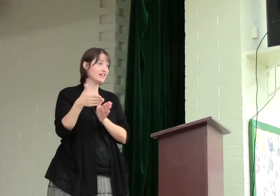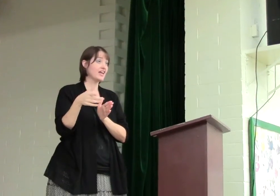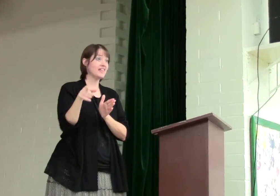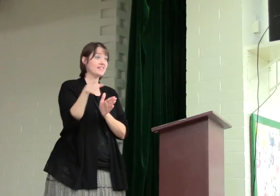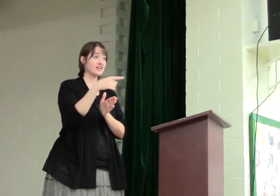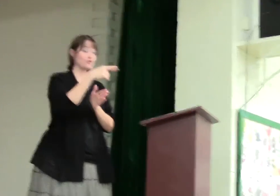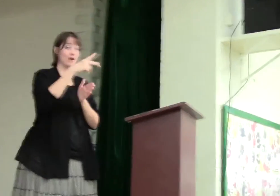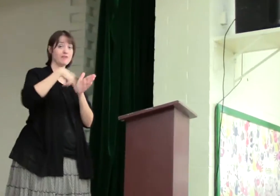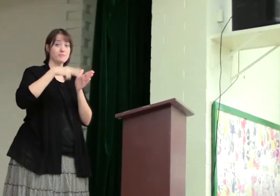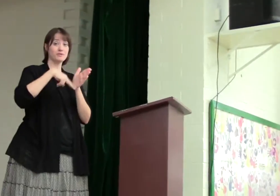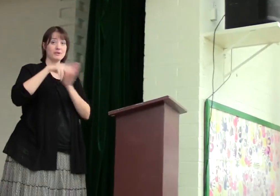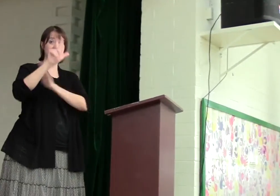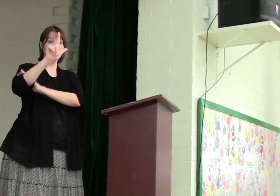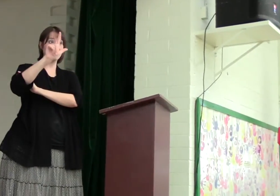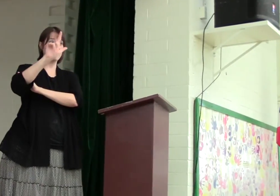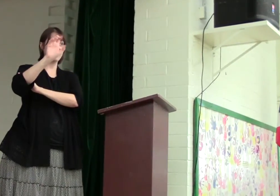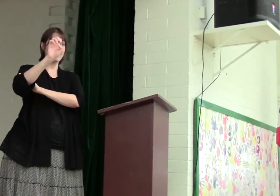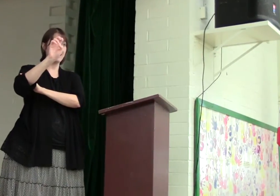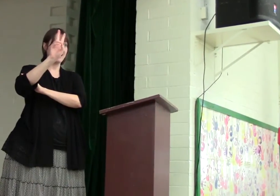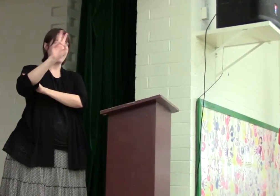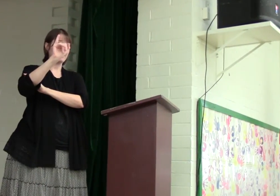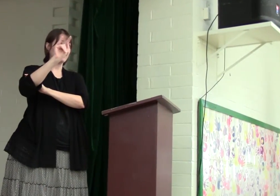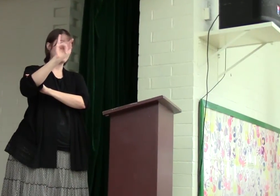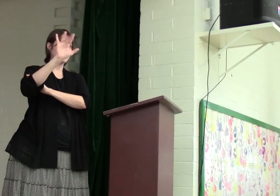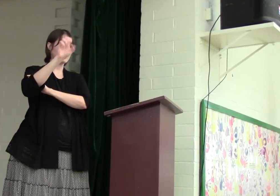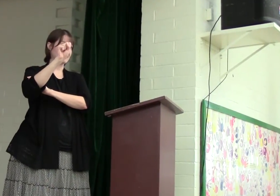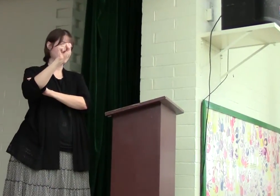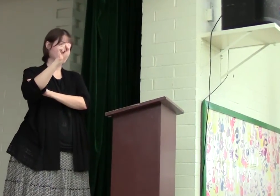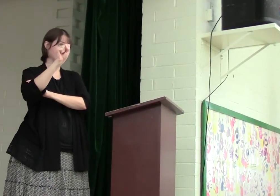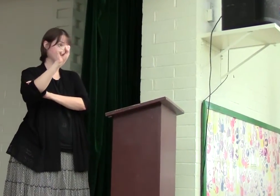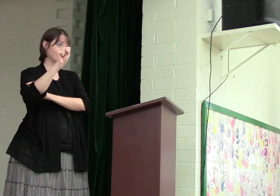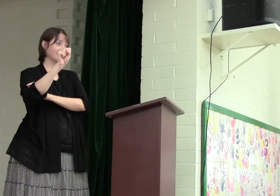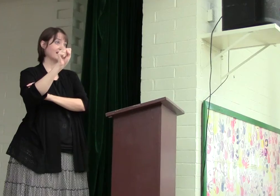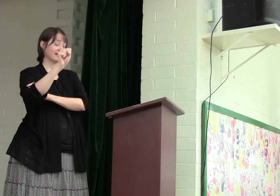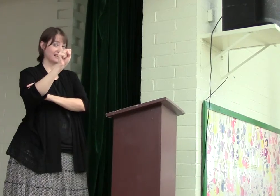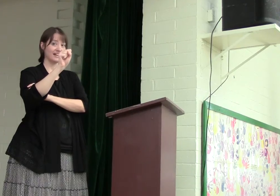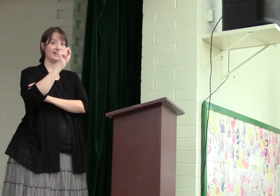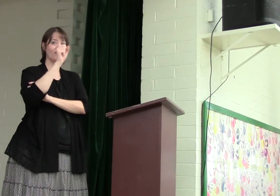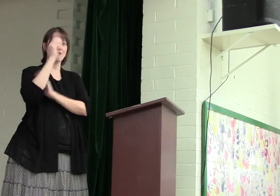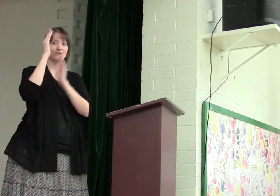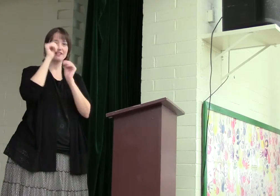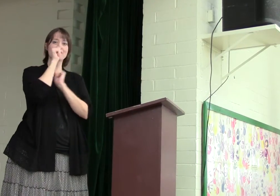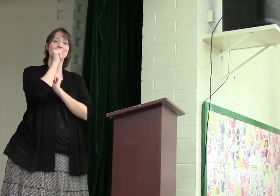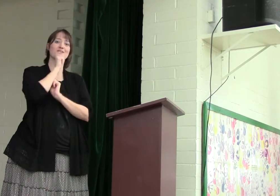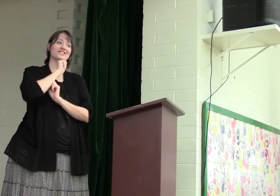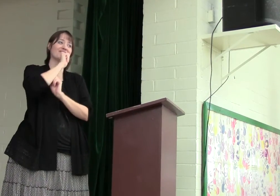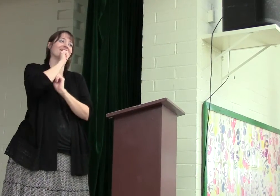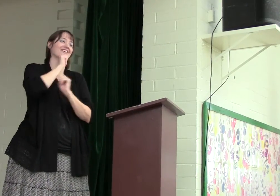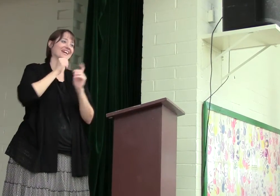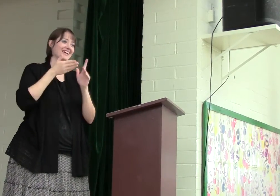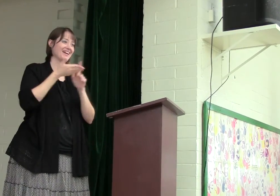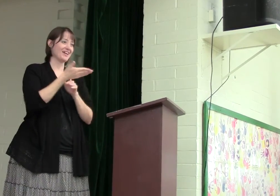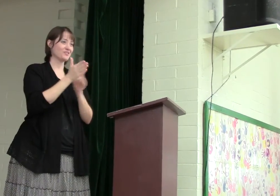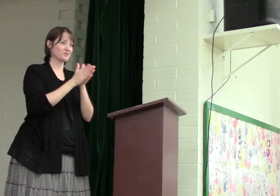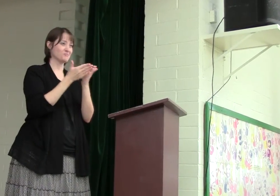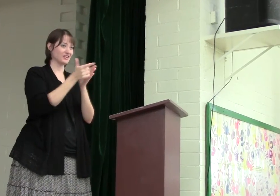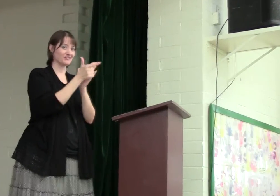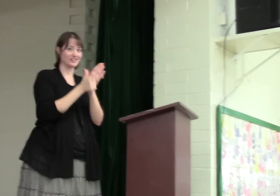then you have been reading Leviticus. And hopefully you're persevering through the Book of the